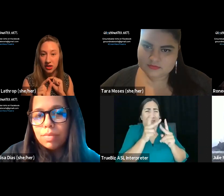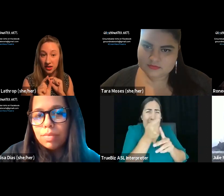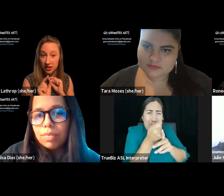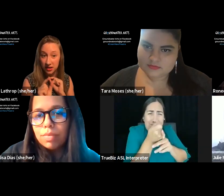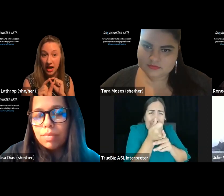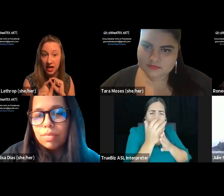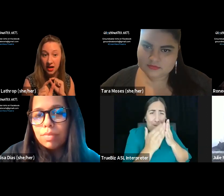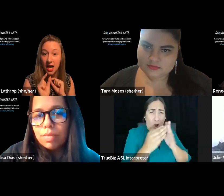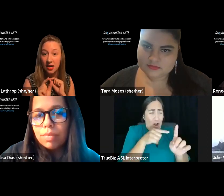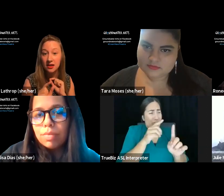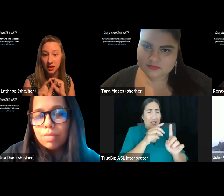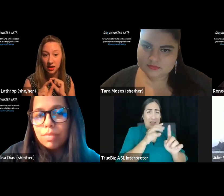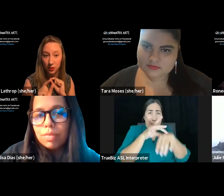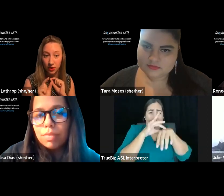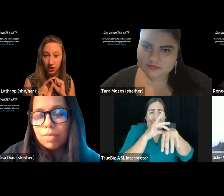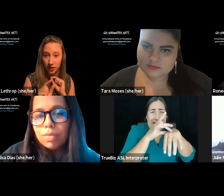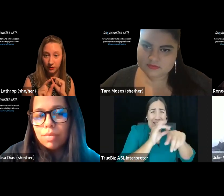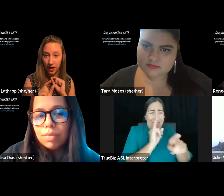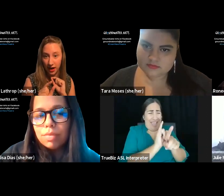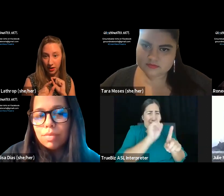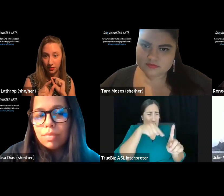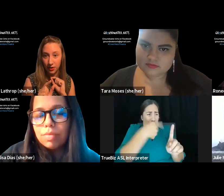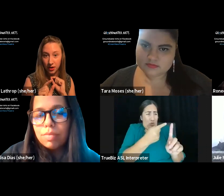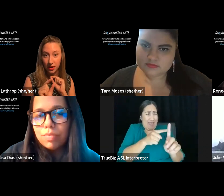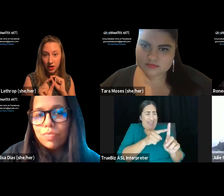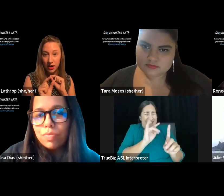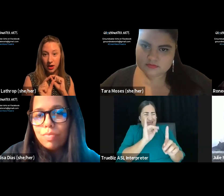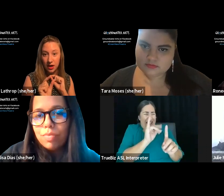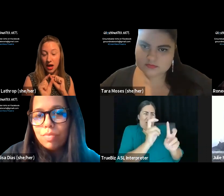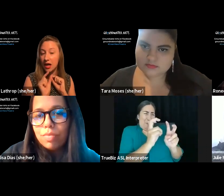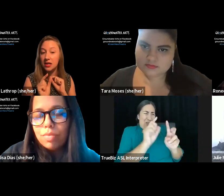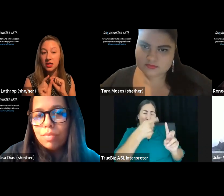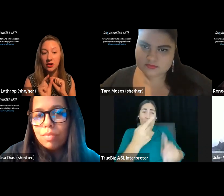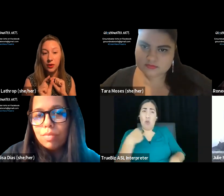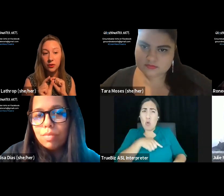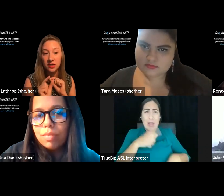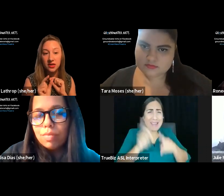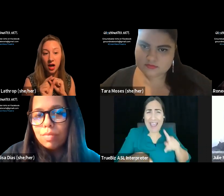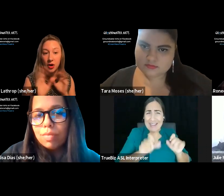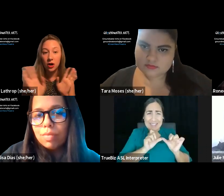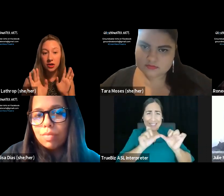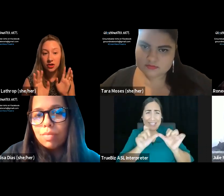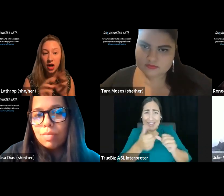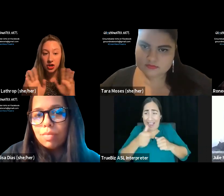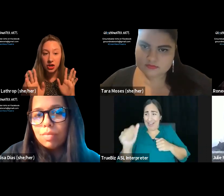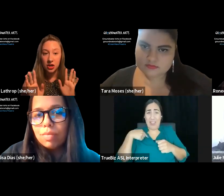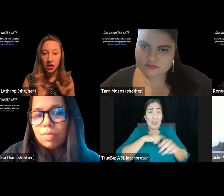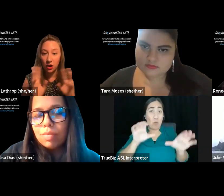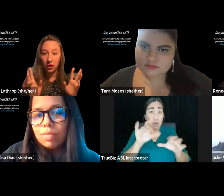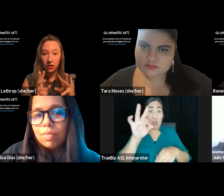sustain anything that we're doing right now. And if we were to stop all extraction and all